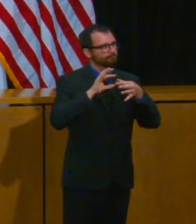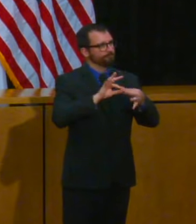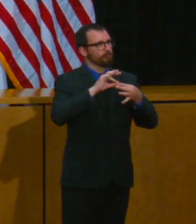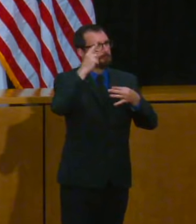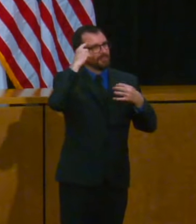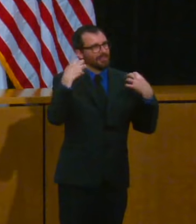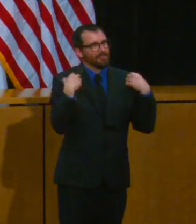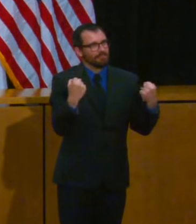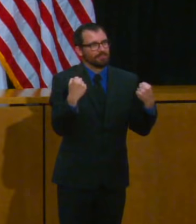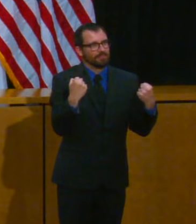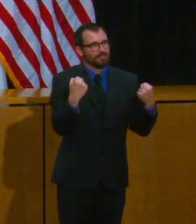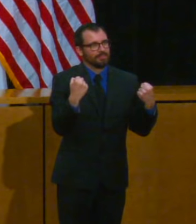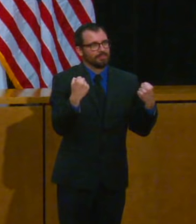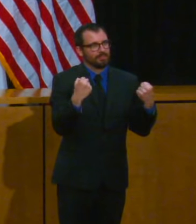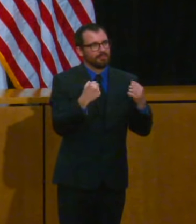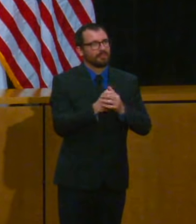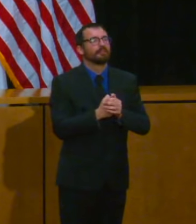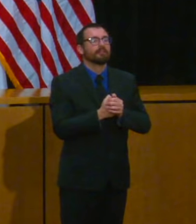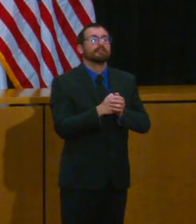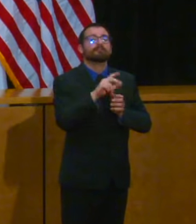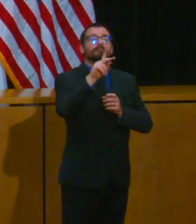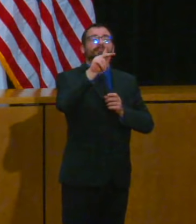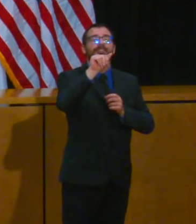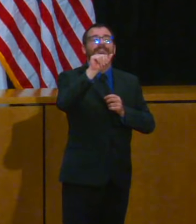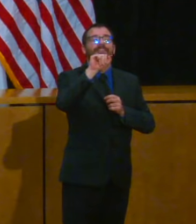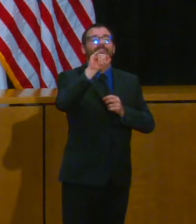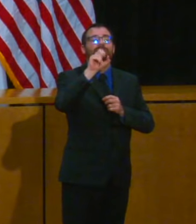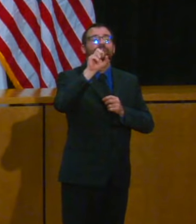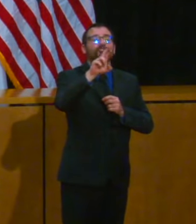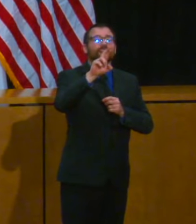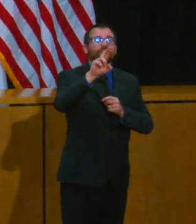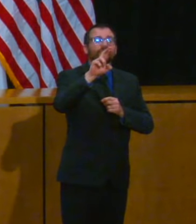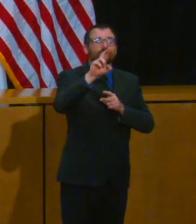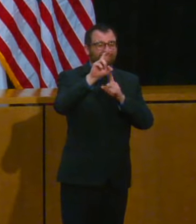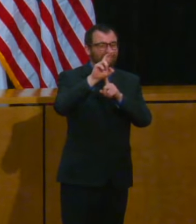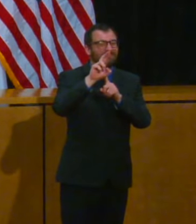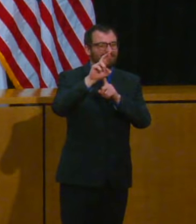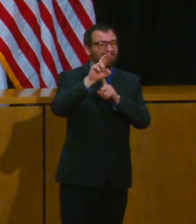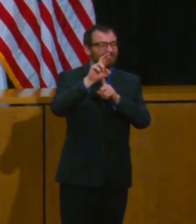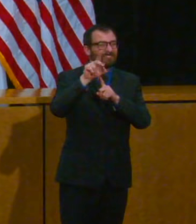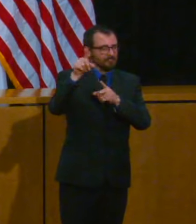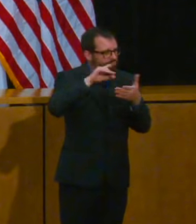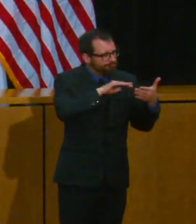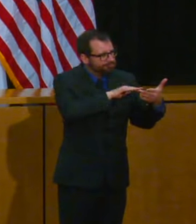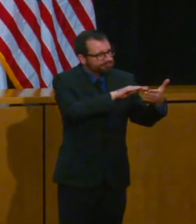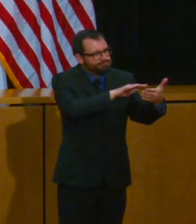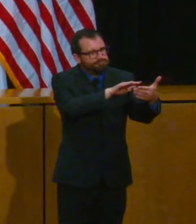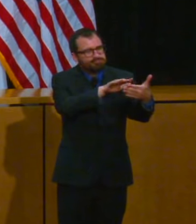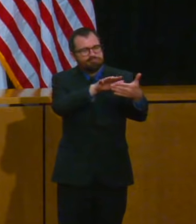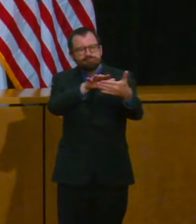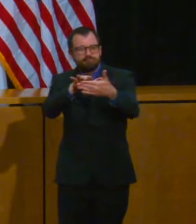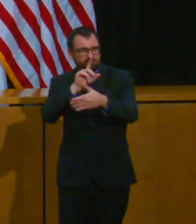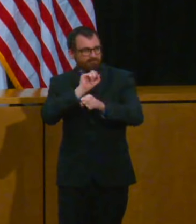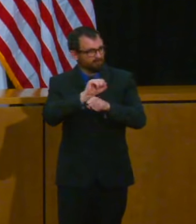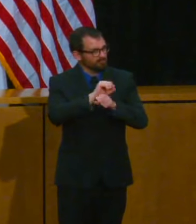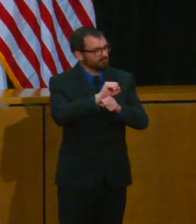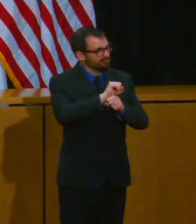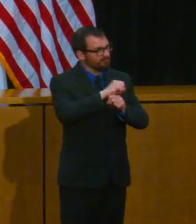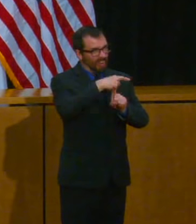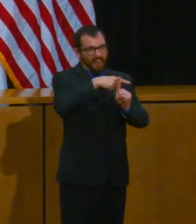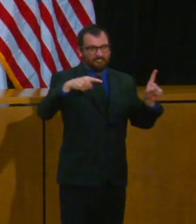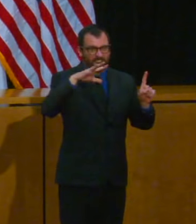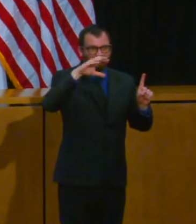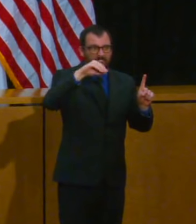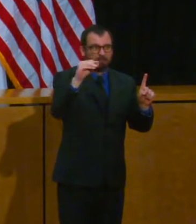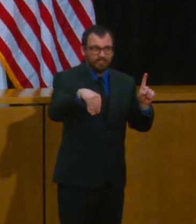in April if you or someone you care about if you are feeling overwhelmed or if someone you care about is feeling